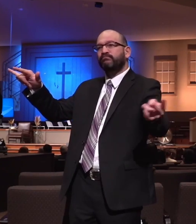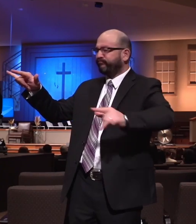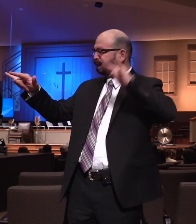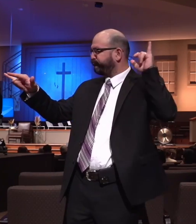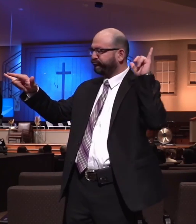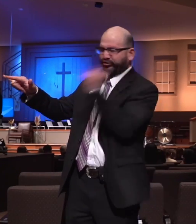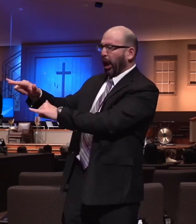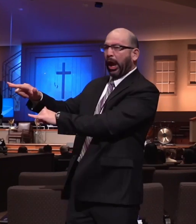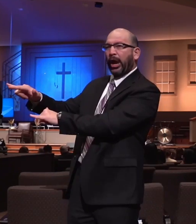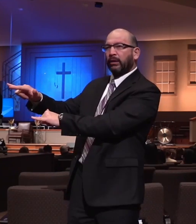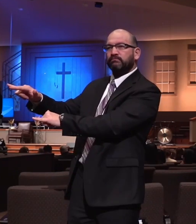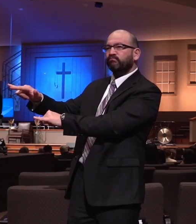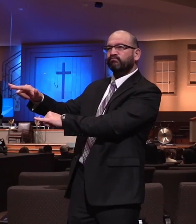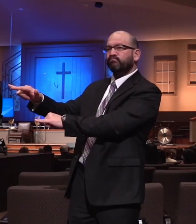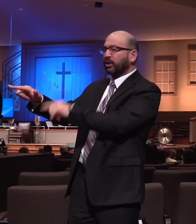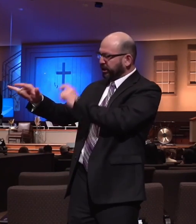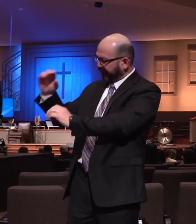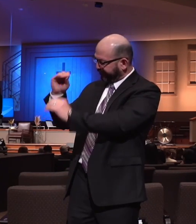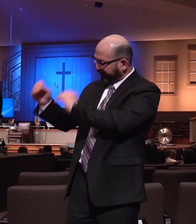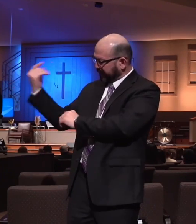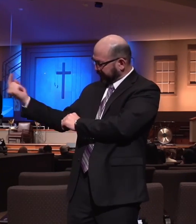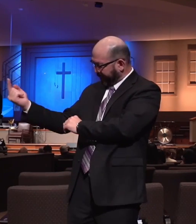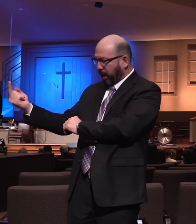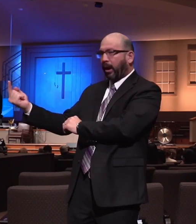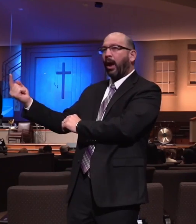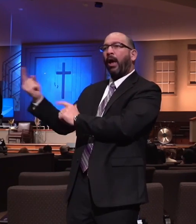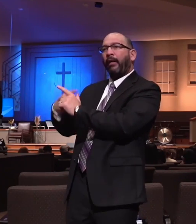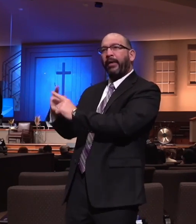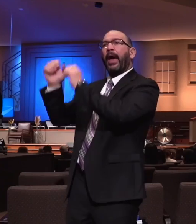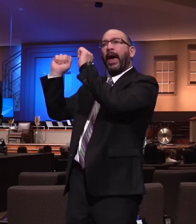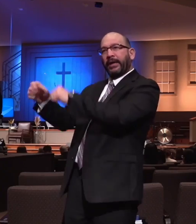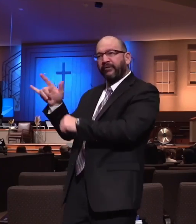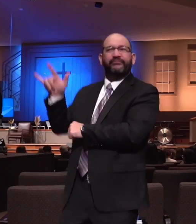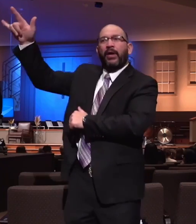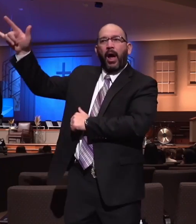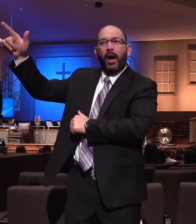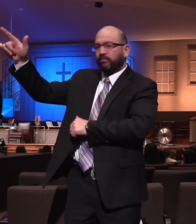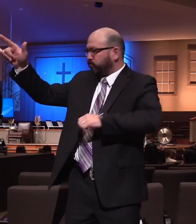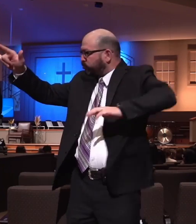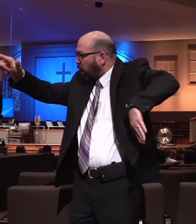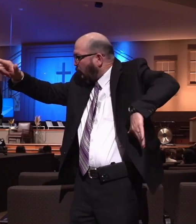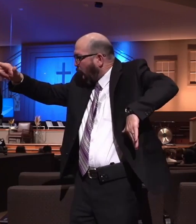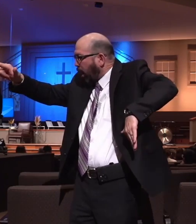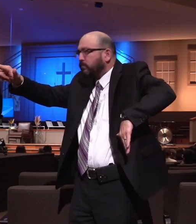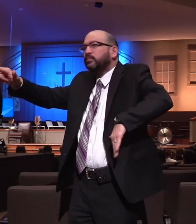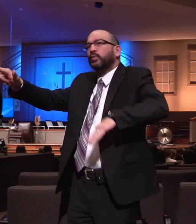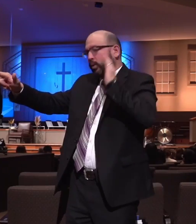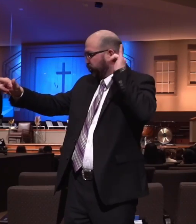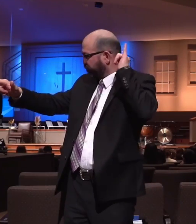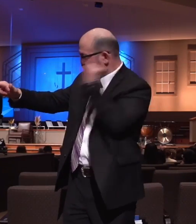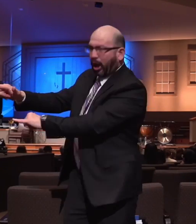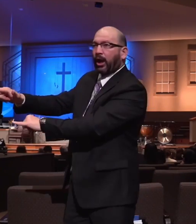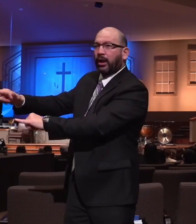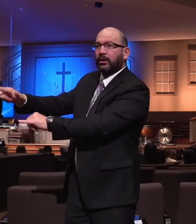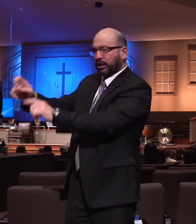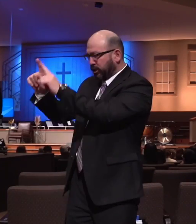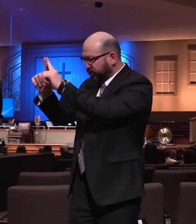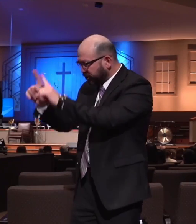going nowhere because you have assessed that it is not ready. You're not going to have a successful Air Force without constant assessment.